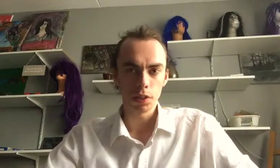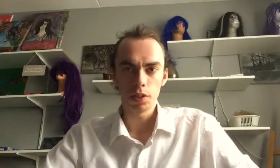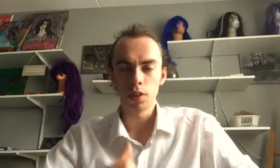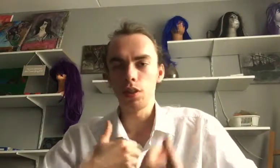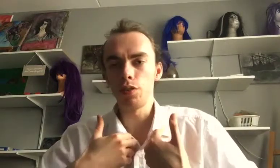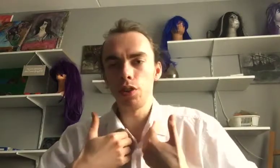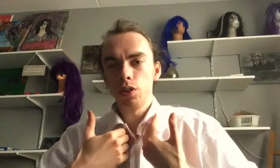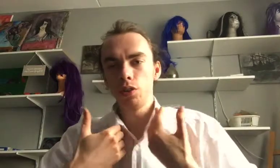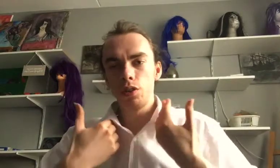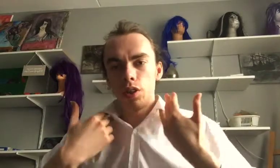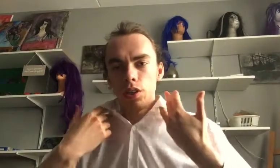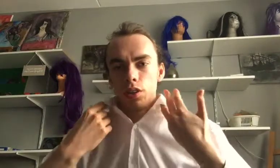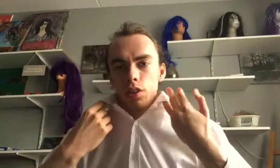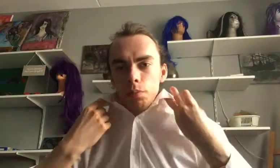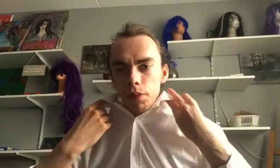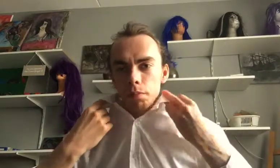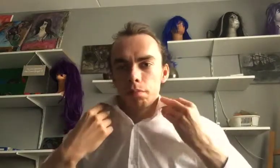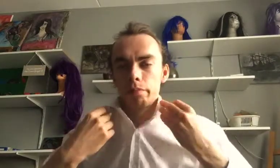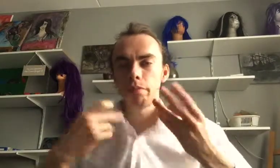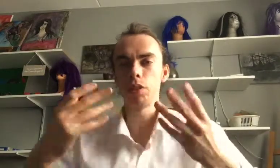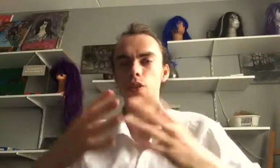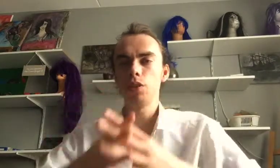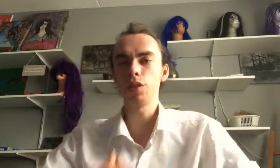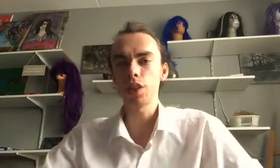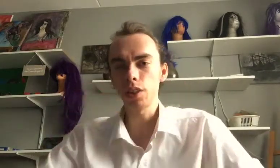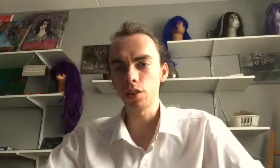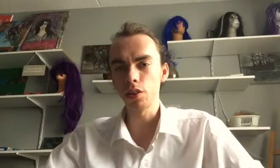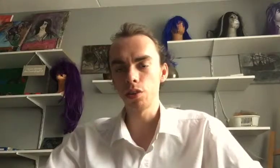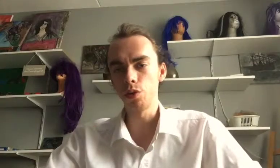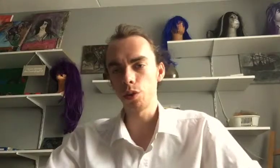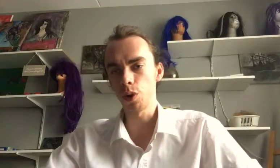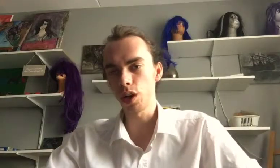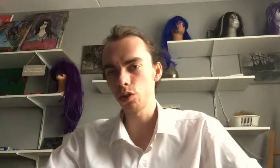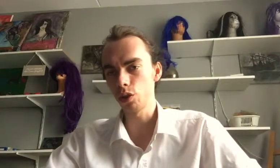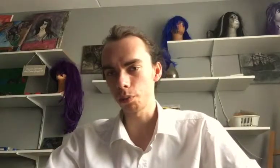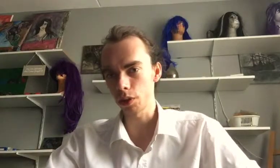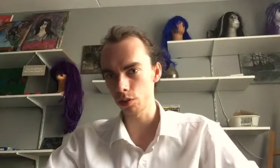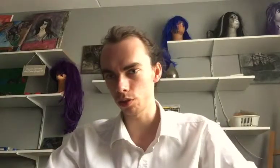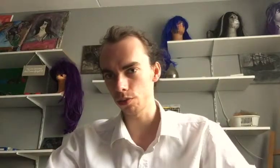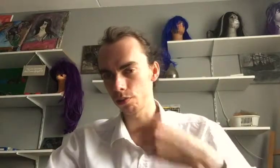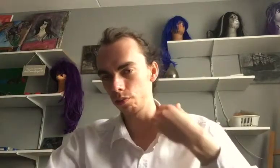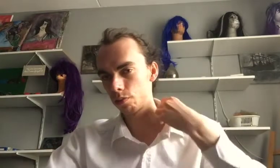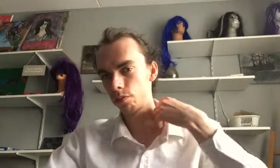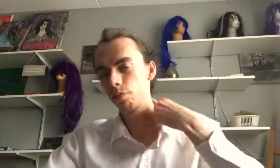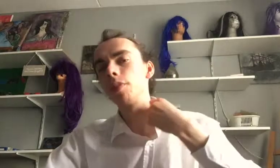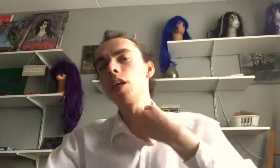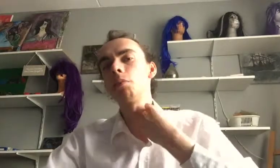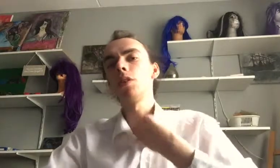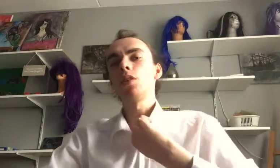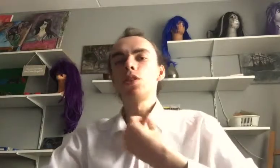If you know me, you know that I know what I talk about. I'll be not